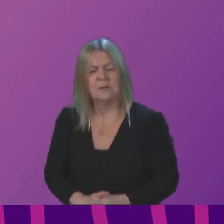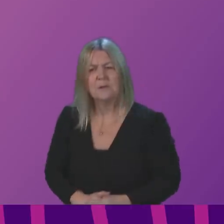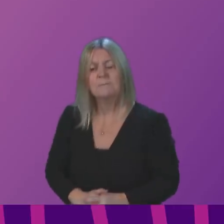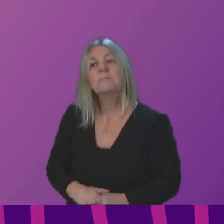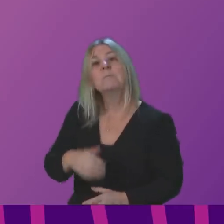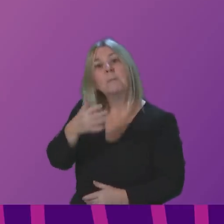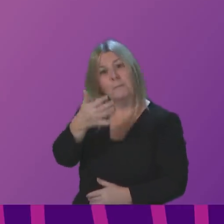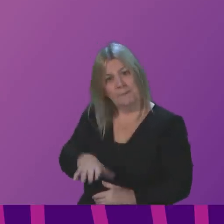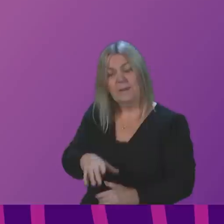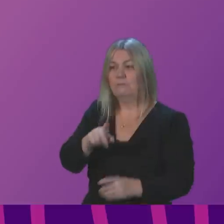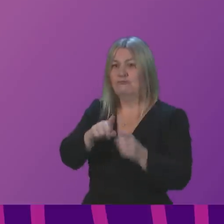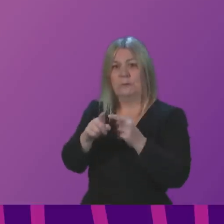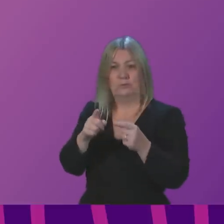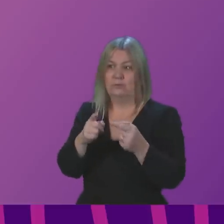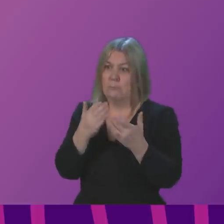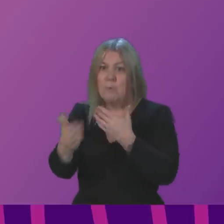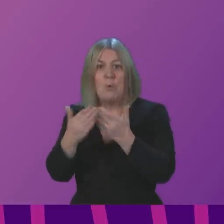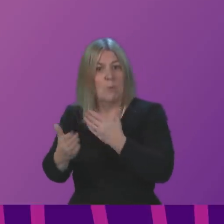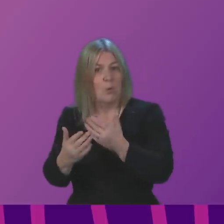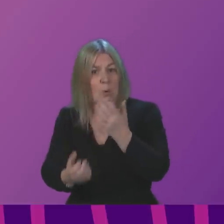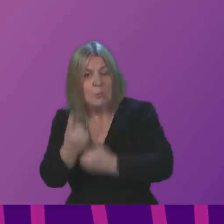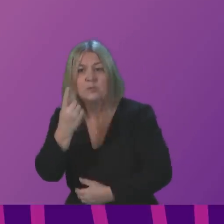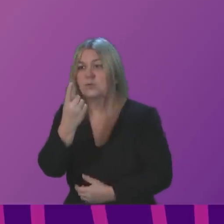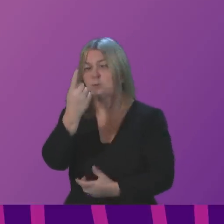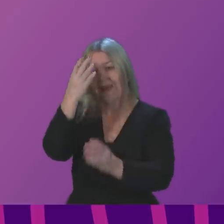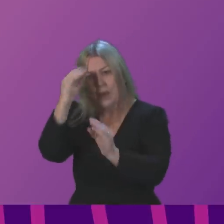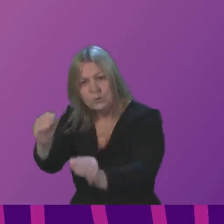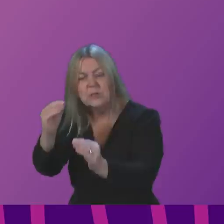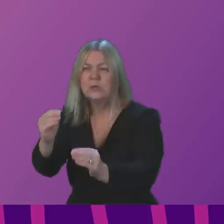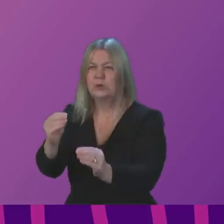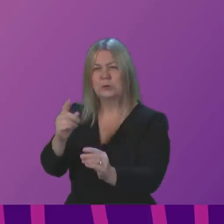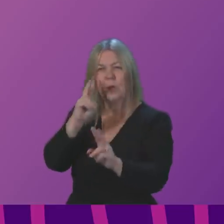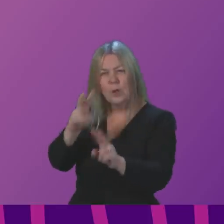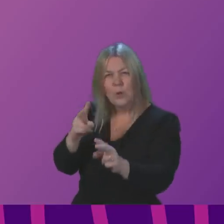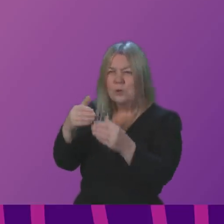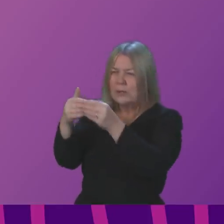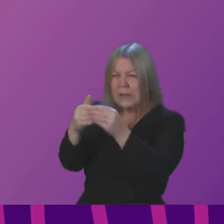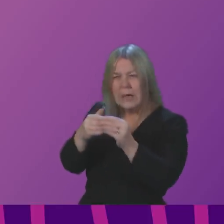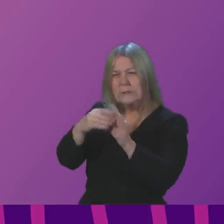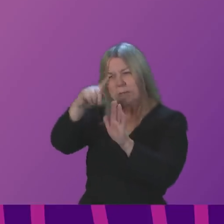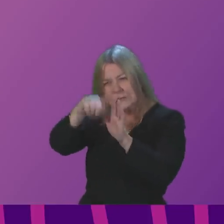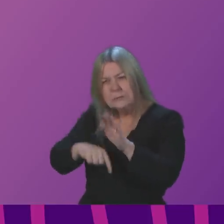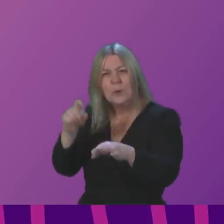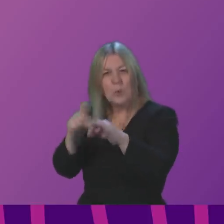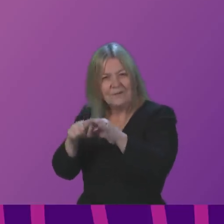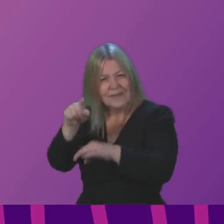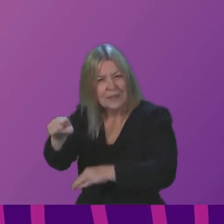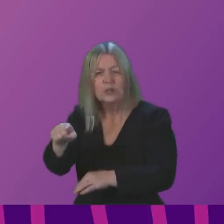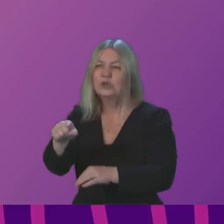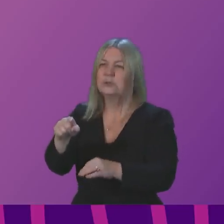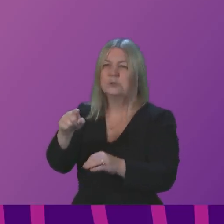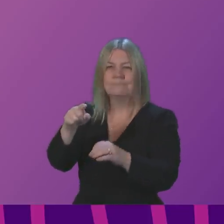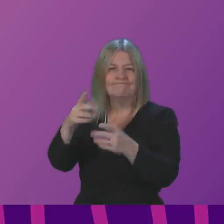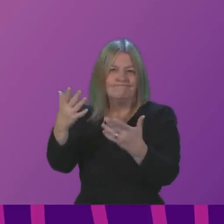expand opportunities around education. are updating guidance on the appropriate qualifications for teachers of children and young people with sensory impairments,